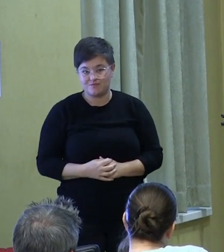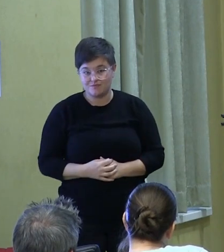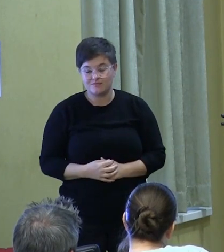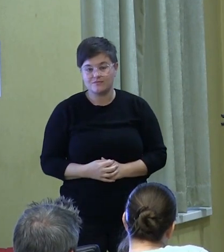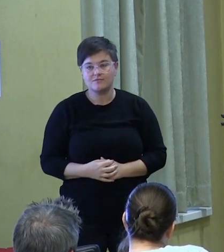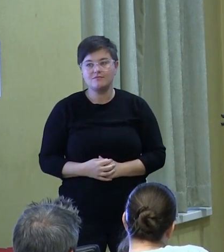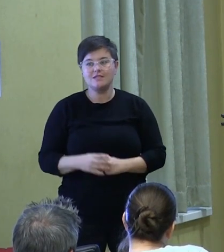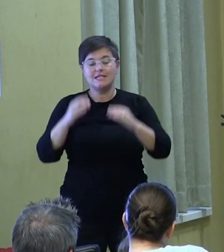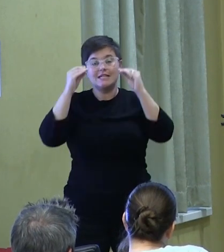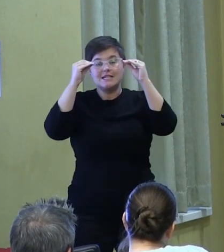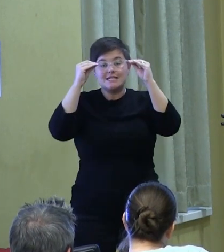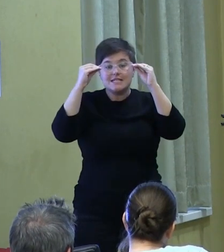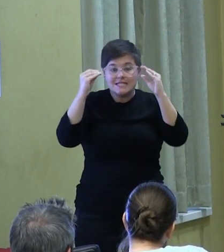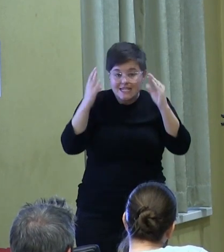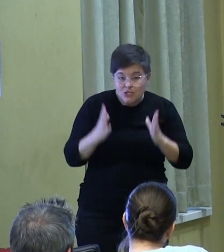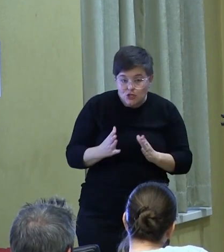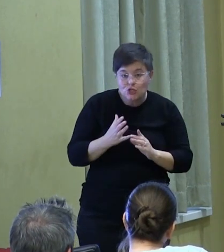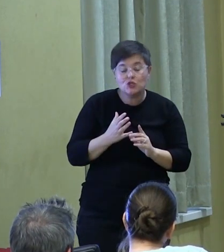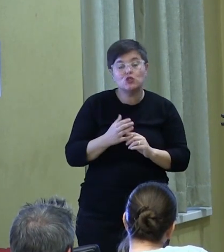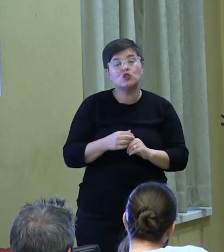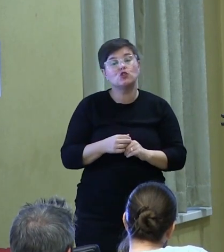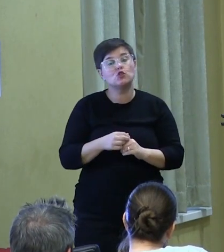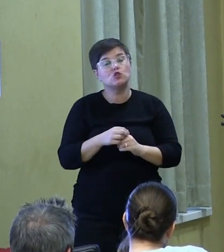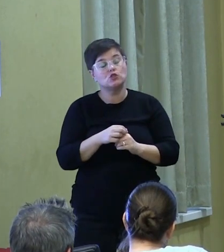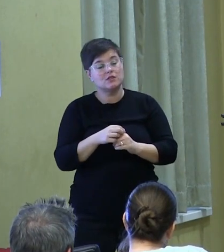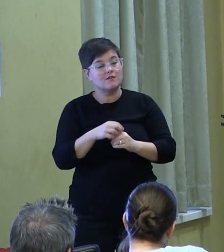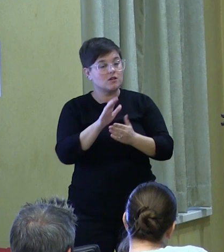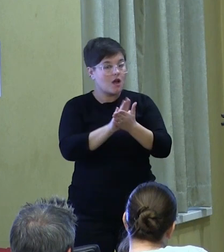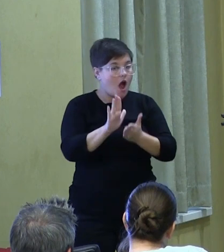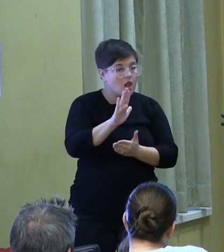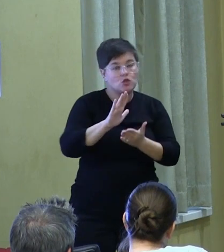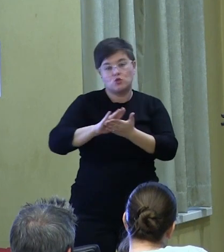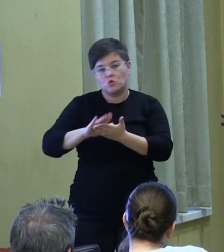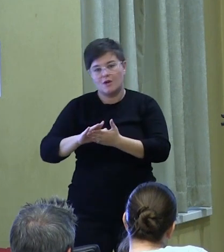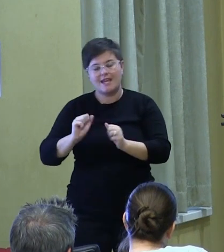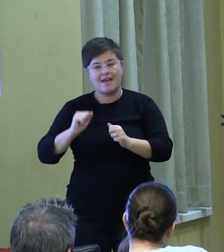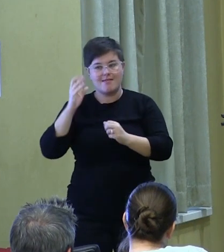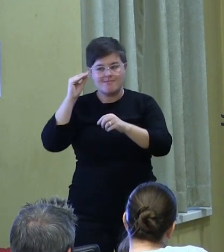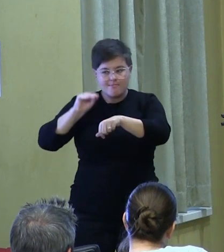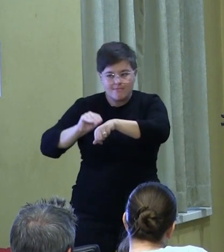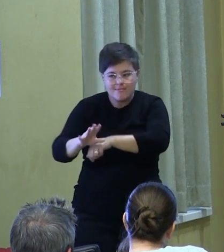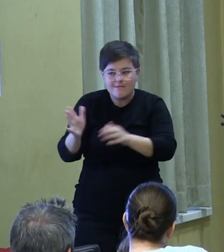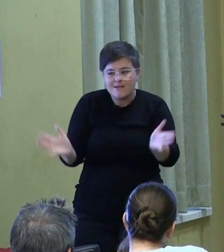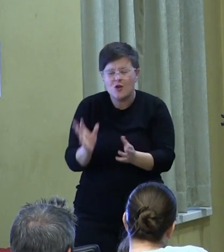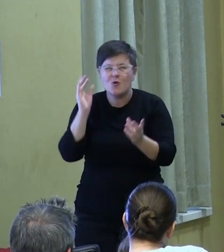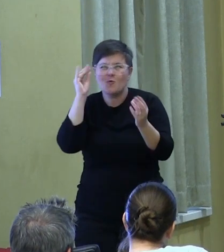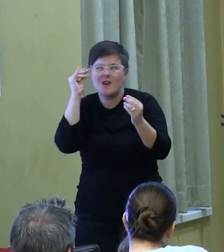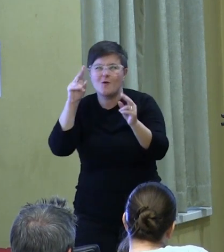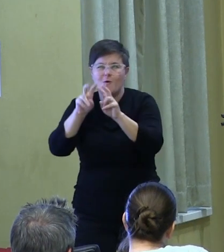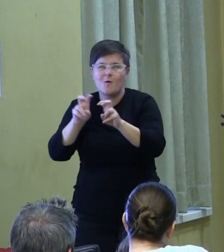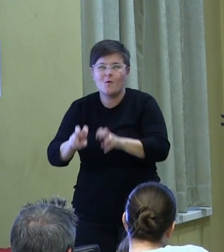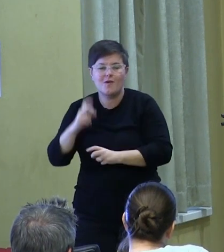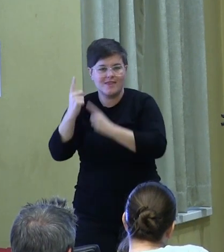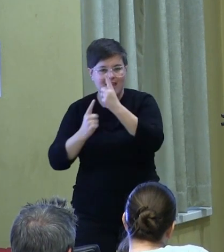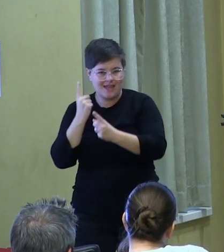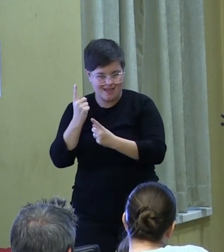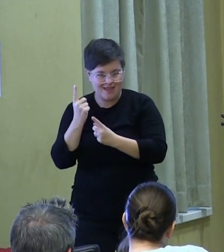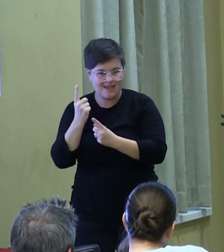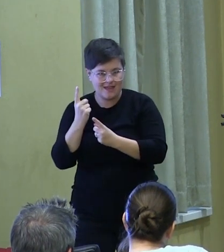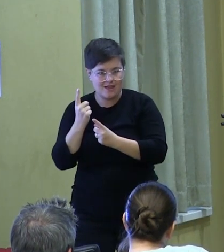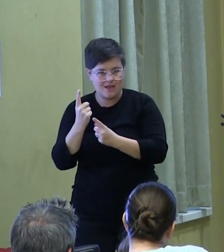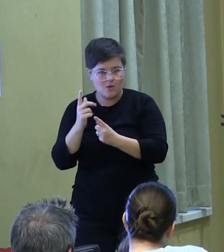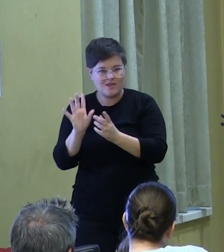Teachers and professors can cultivate critical thinking with a spirit of criticality.